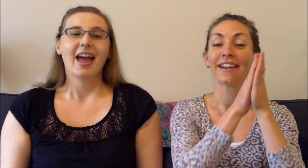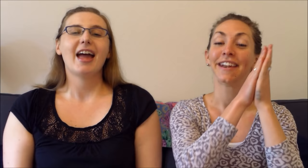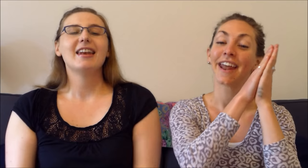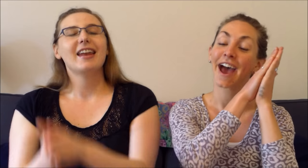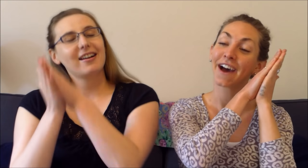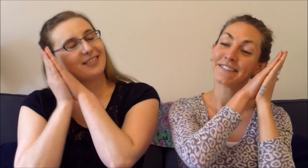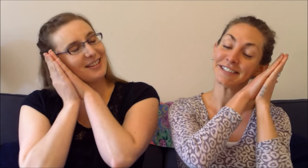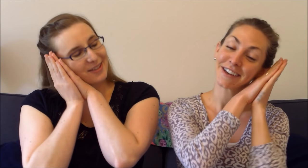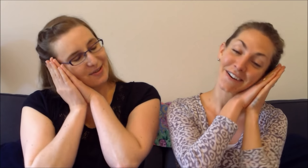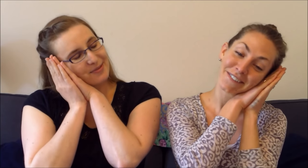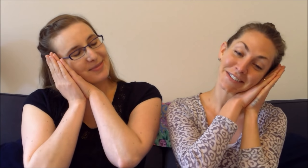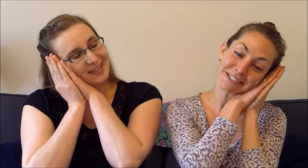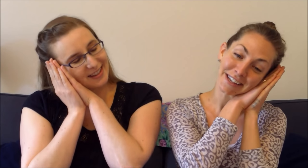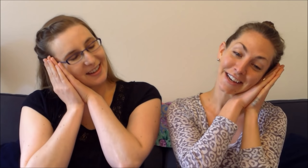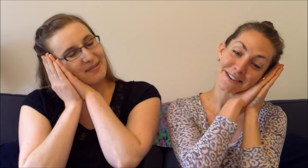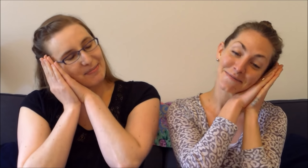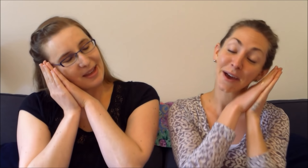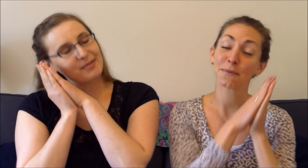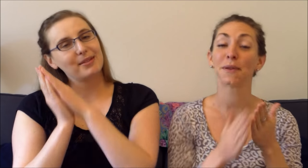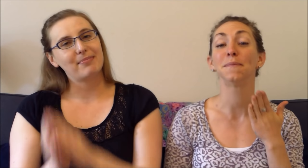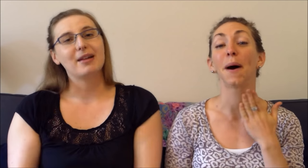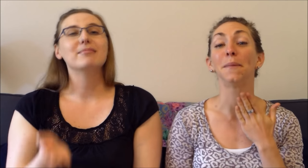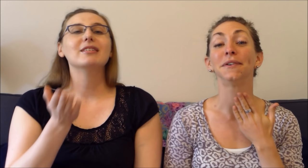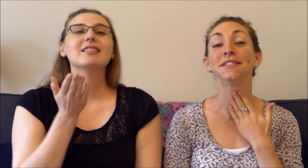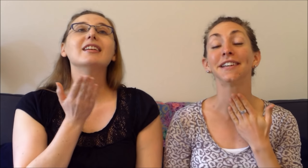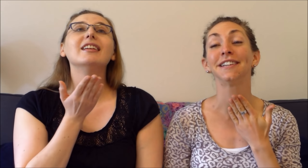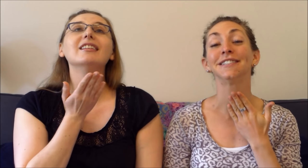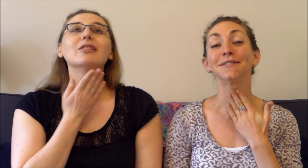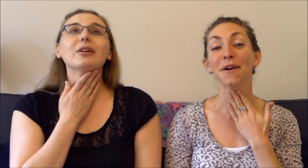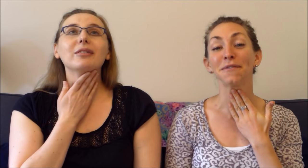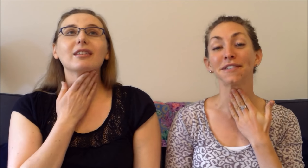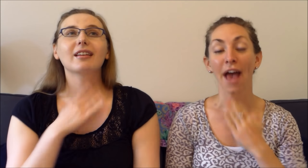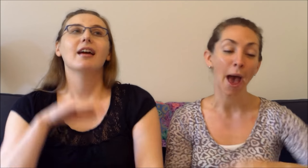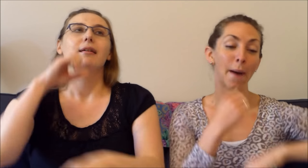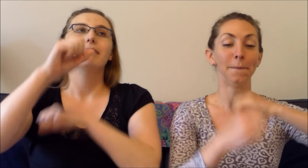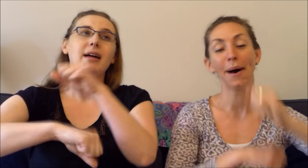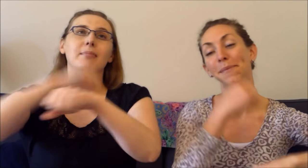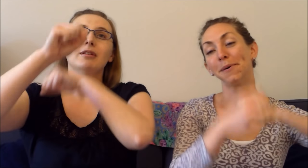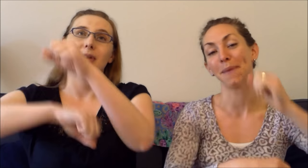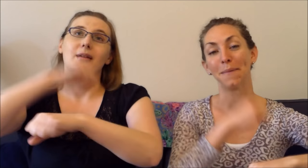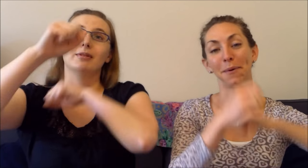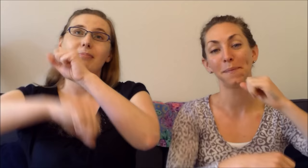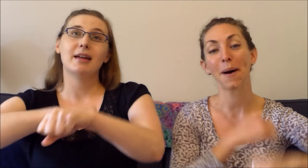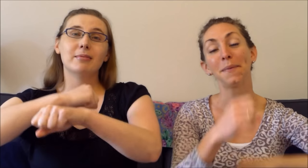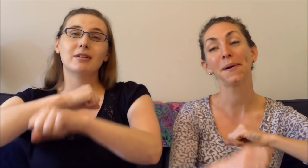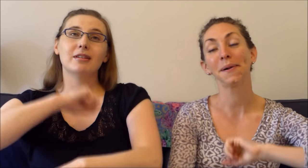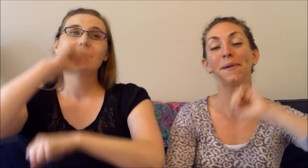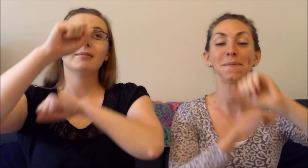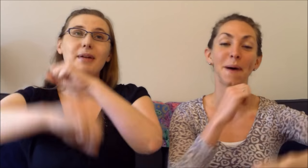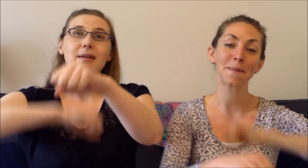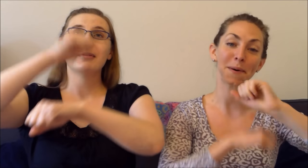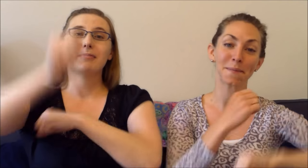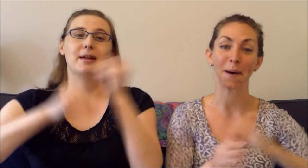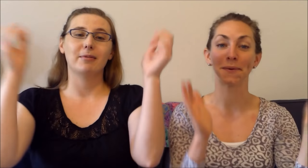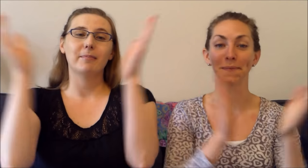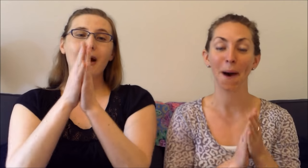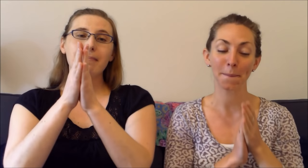And now he's home sick in bed with bubbles in his throat. Bubble, bubble, bubble. Bubble, bubble, pop.